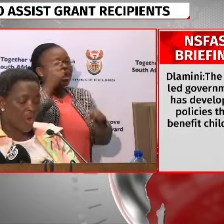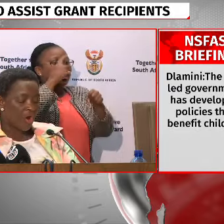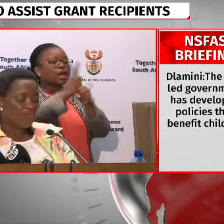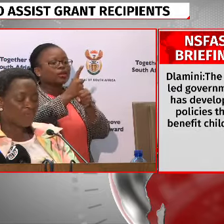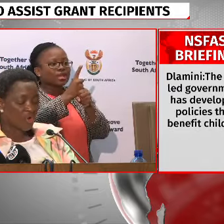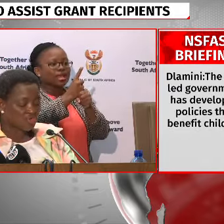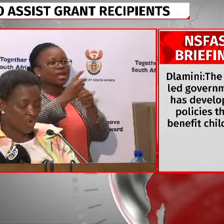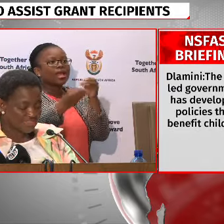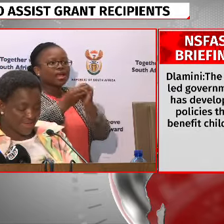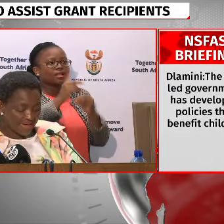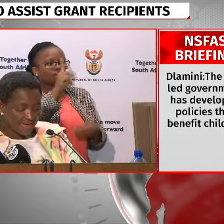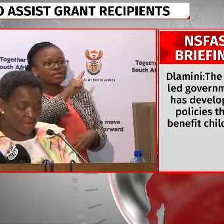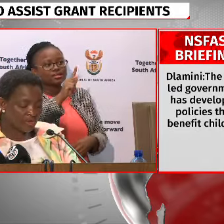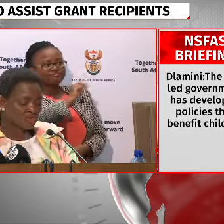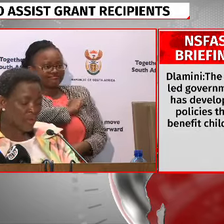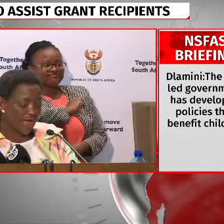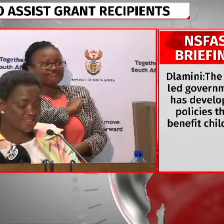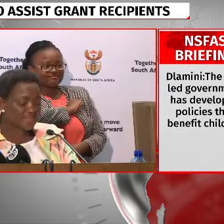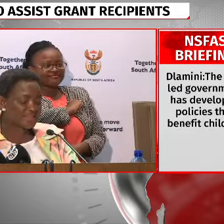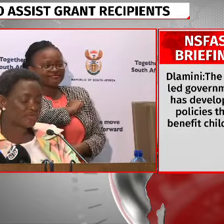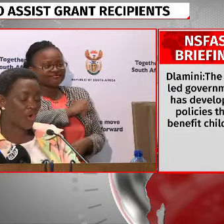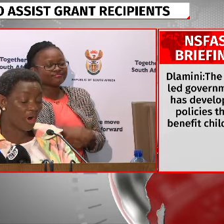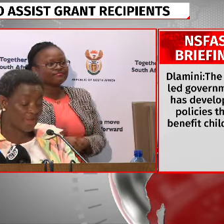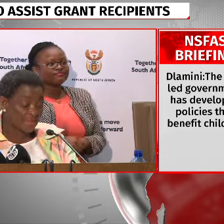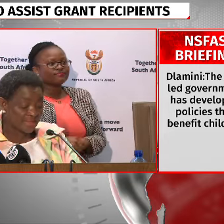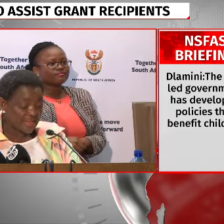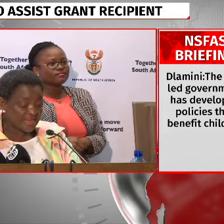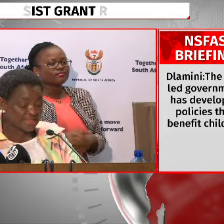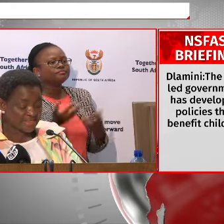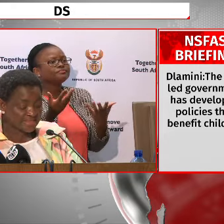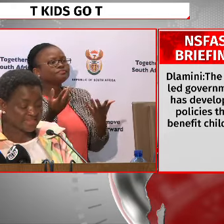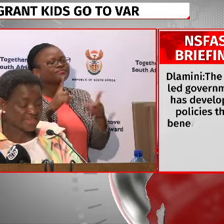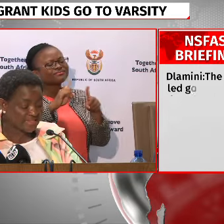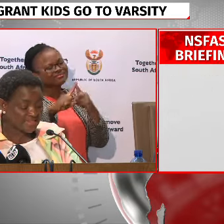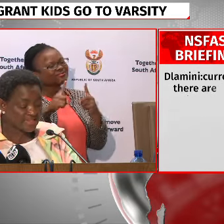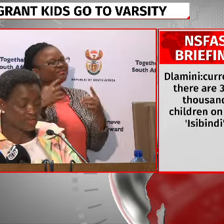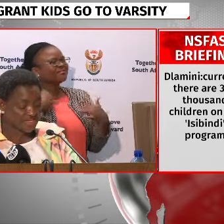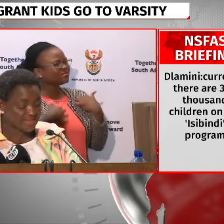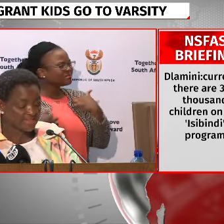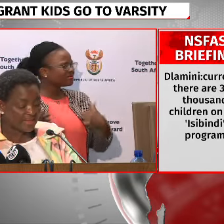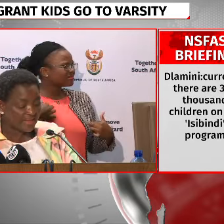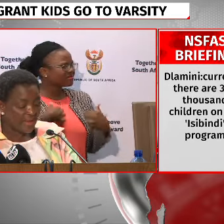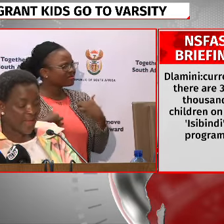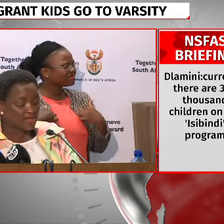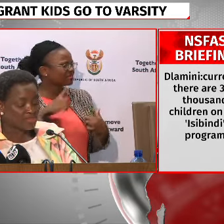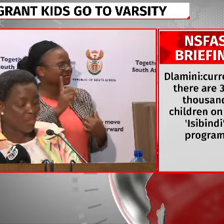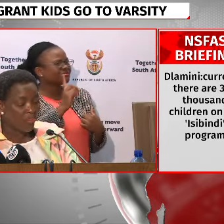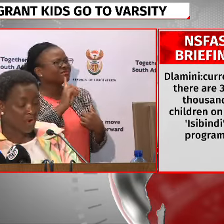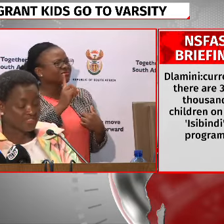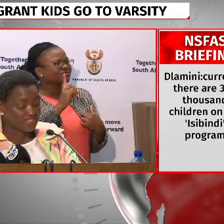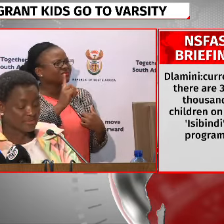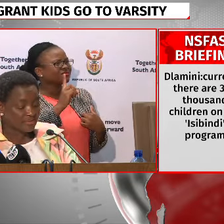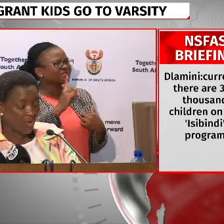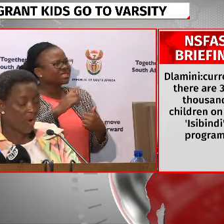Of most concerning to us is that only 66,000 and two